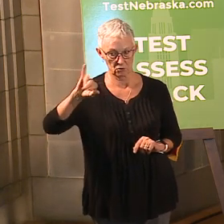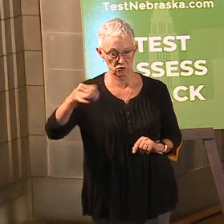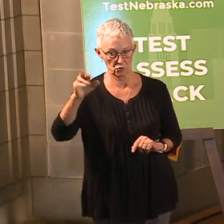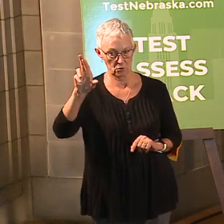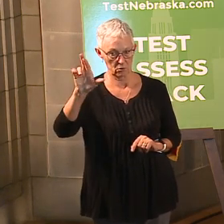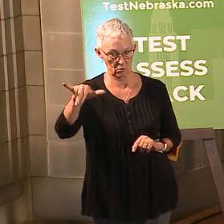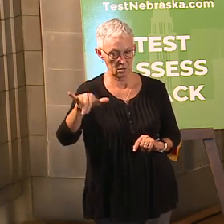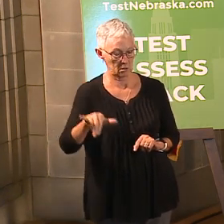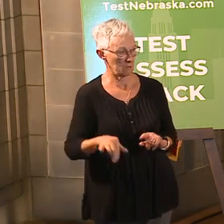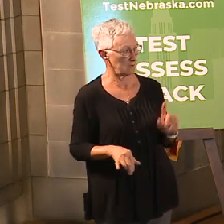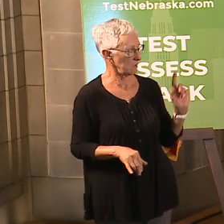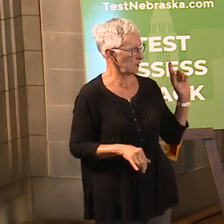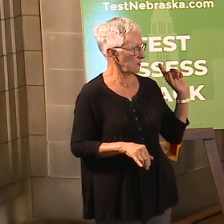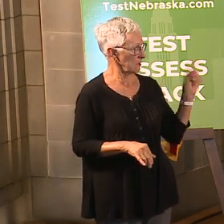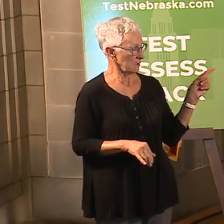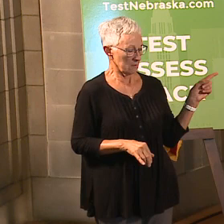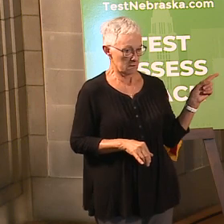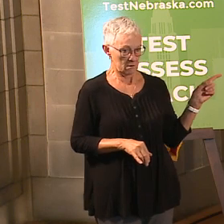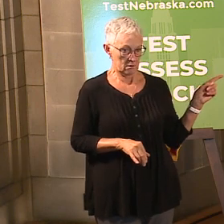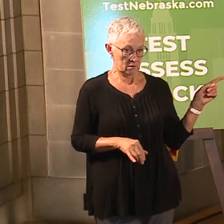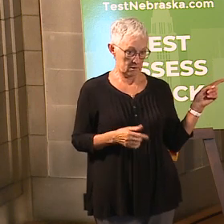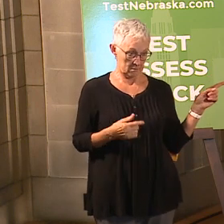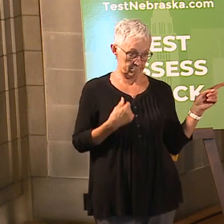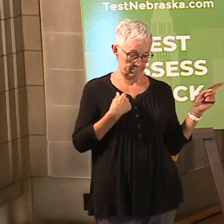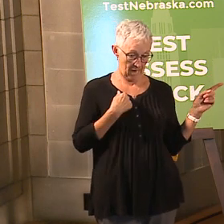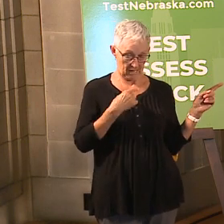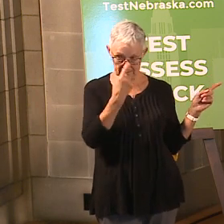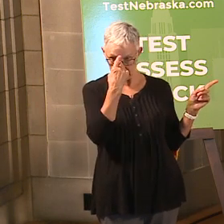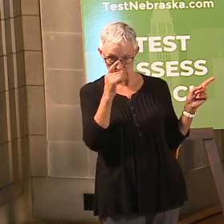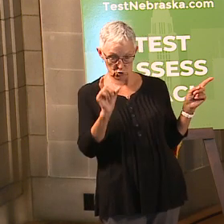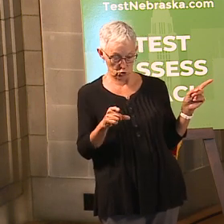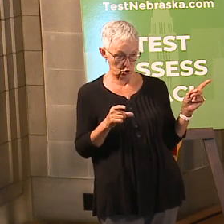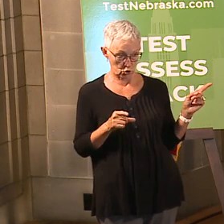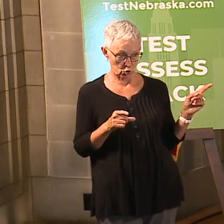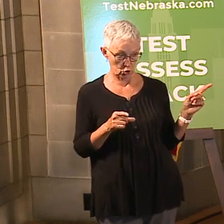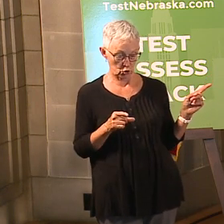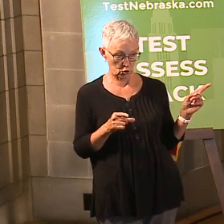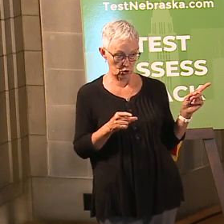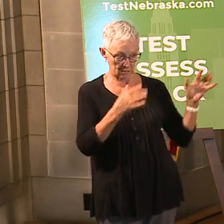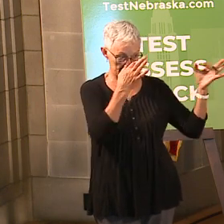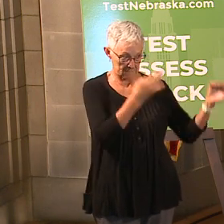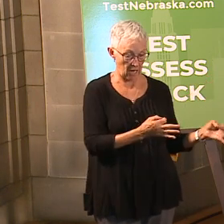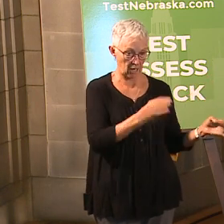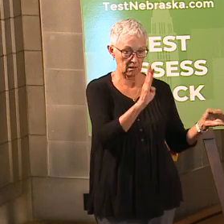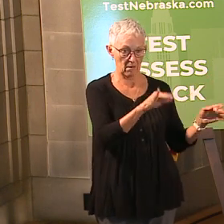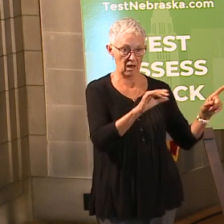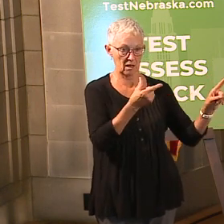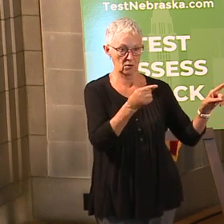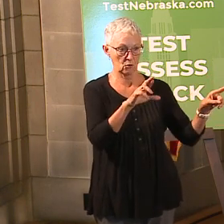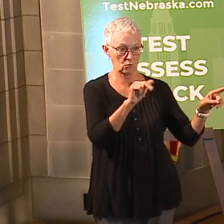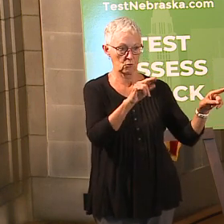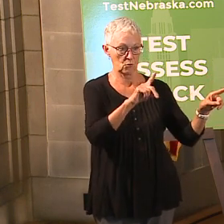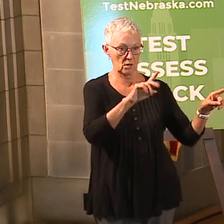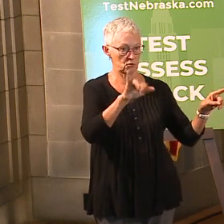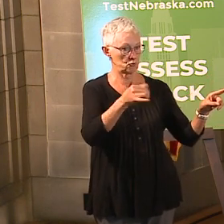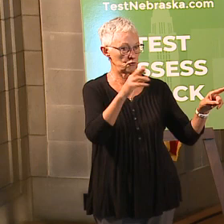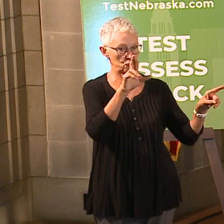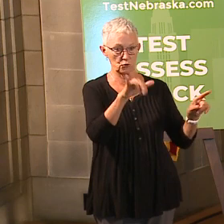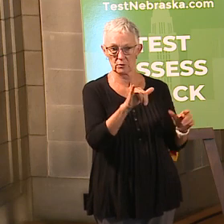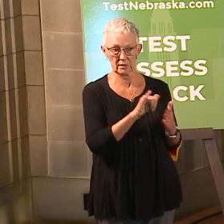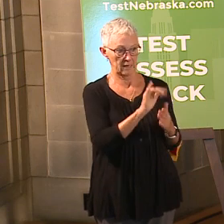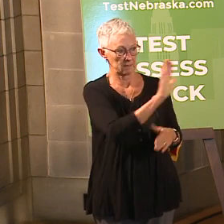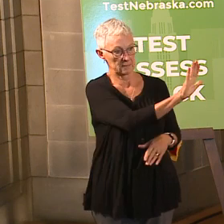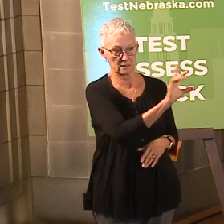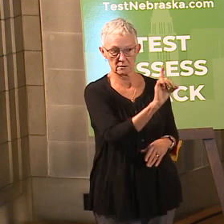The question was, do I believe the case should be turned over to a grand... should have been turned over to a grand jury, and that was obviously Don Klein's decision to do that. That's...